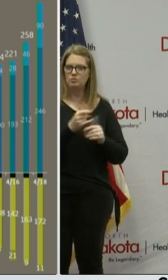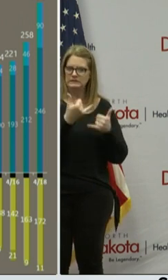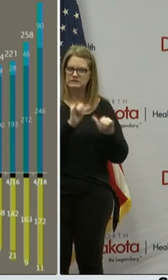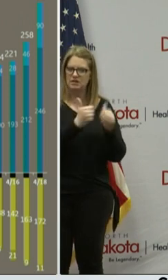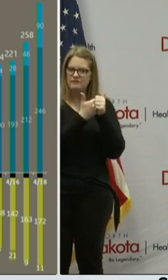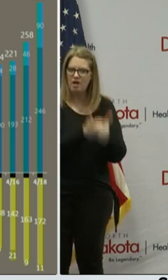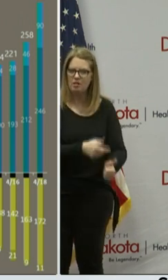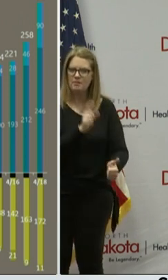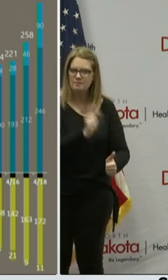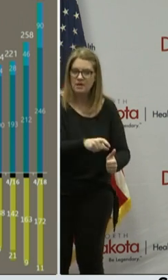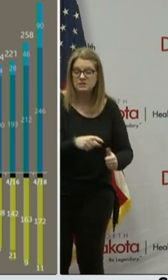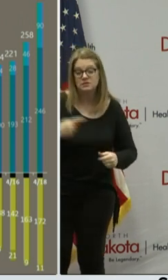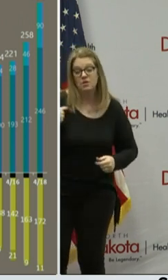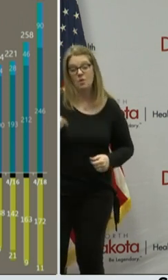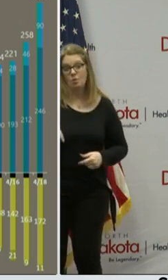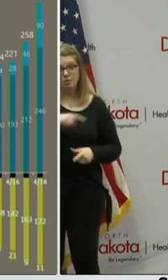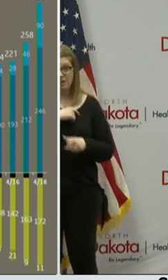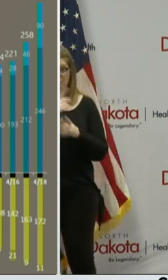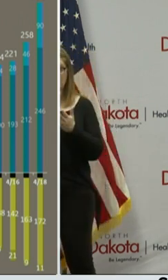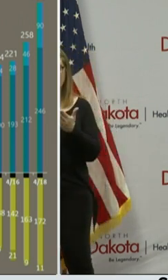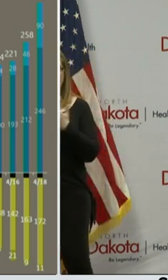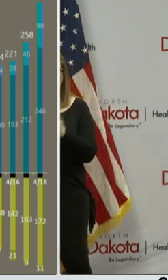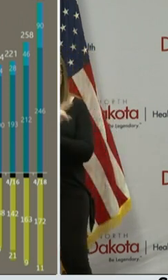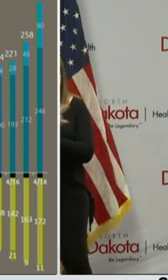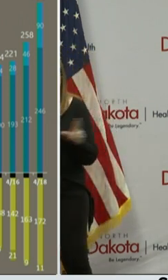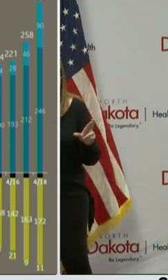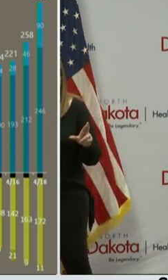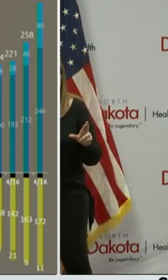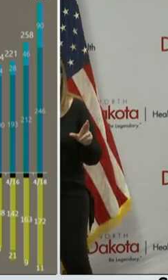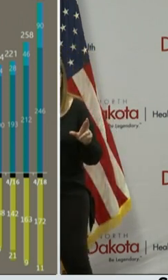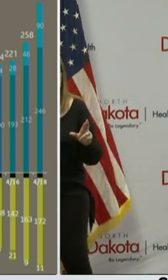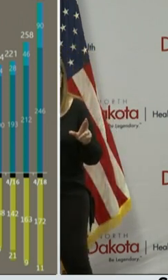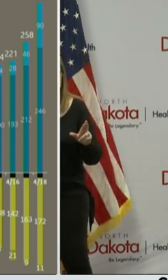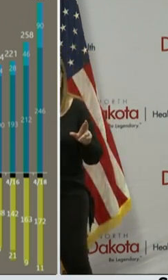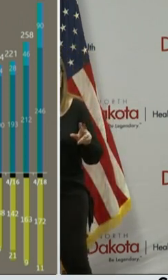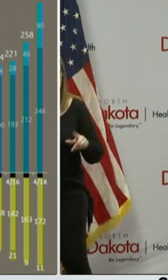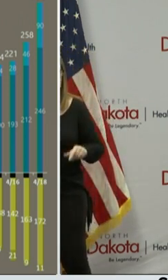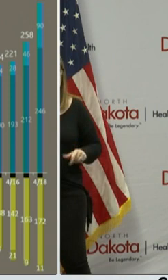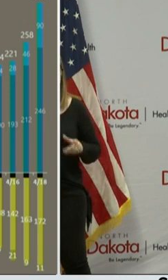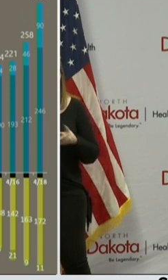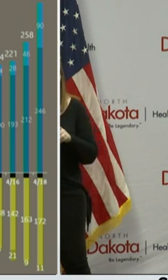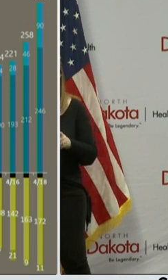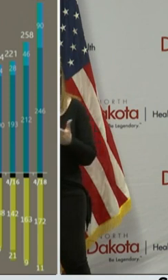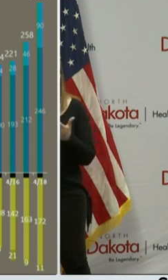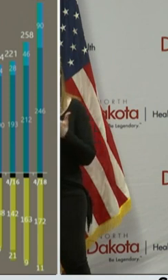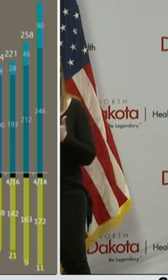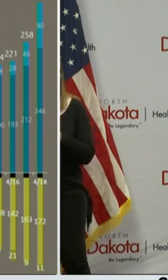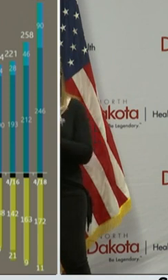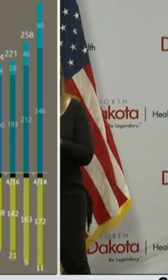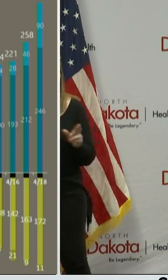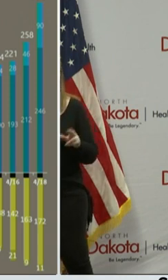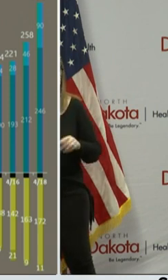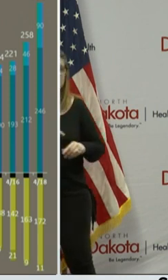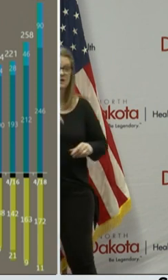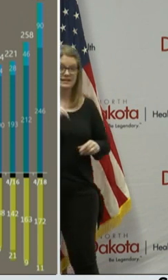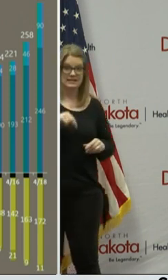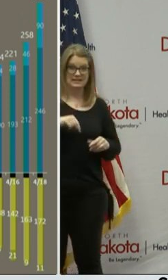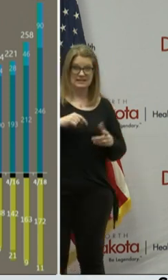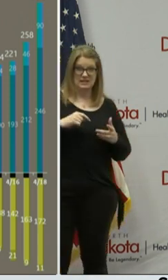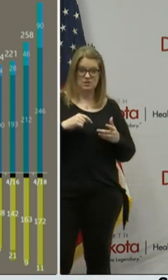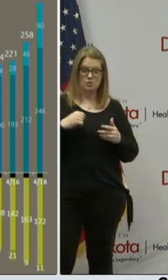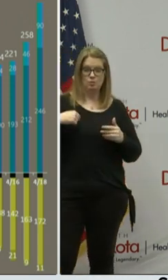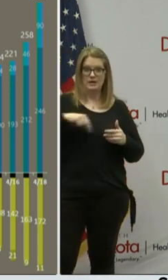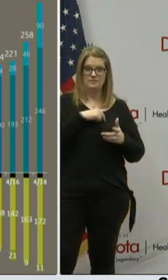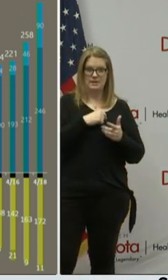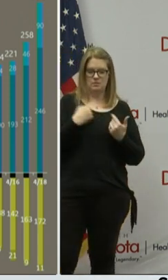were well prepared and well positioned for this one of the key things that we have spent the weeks waiting for was to make